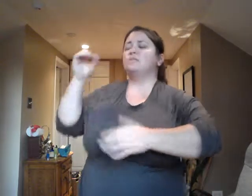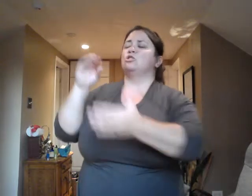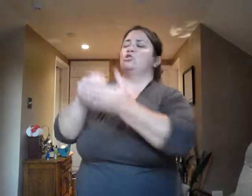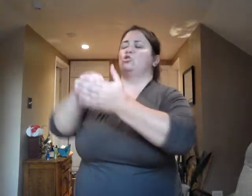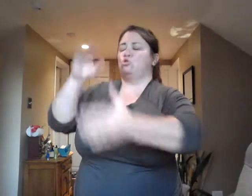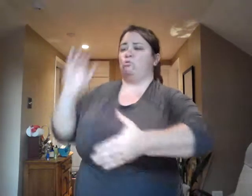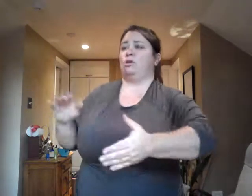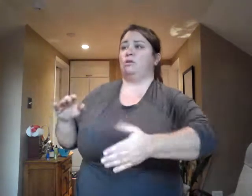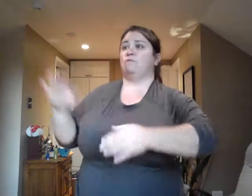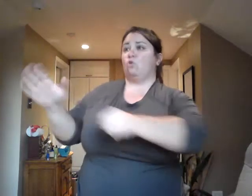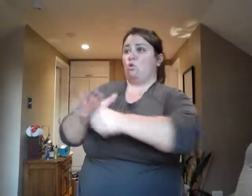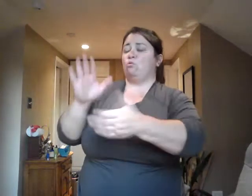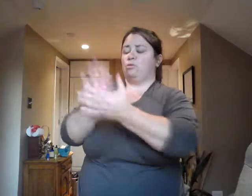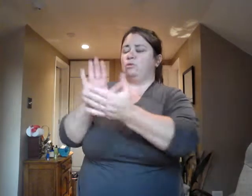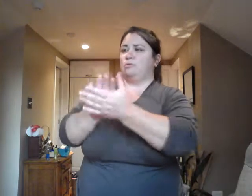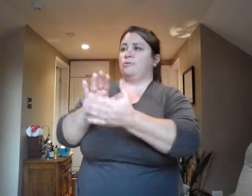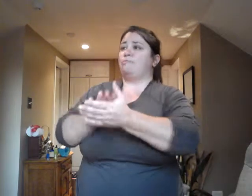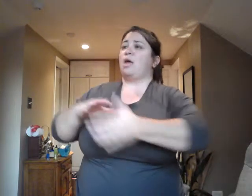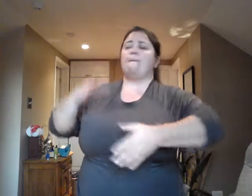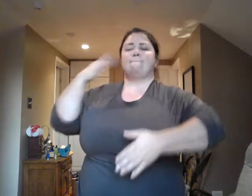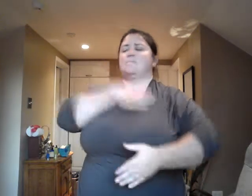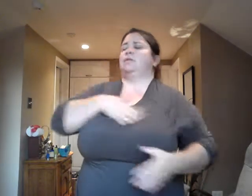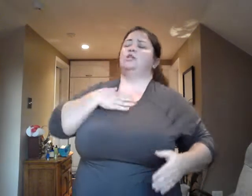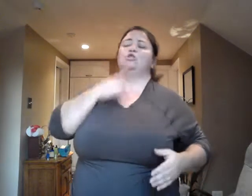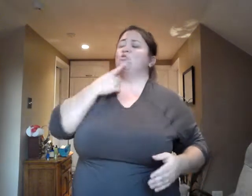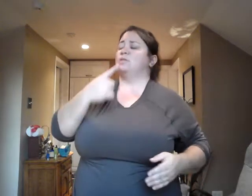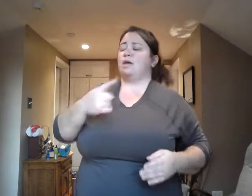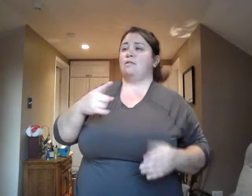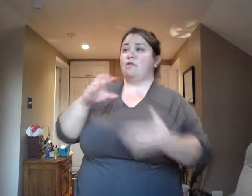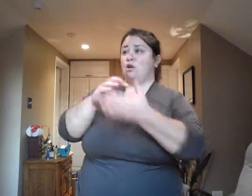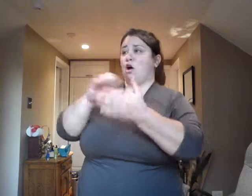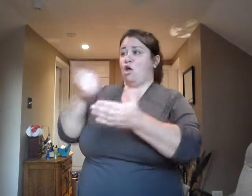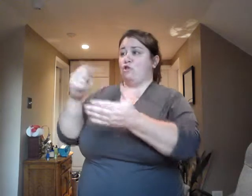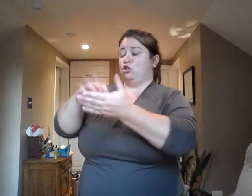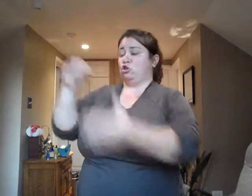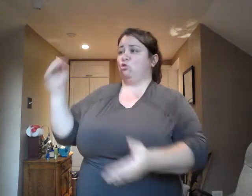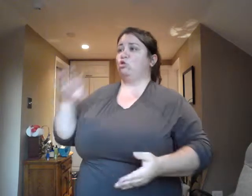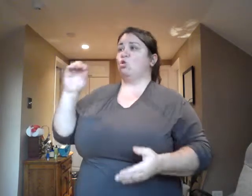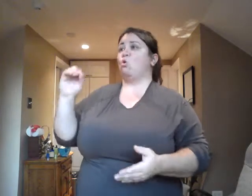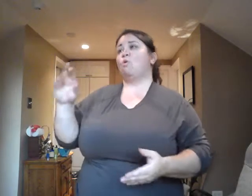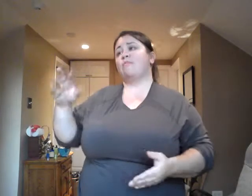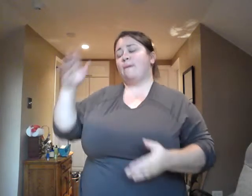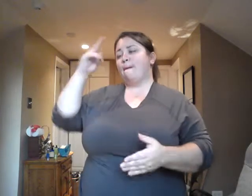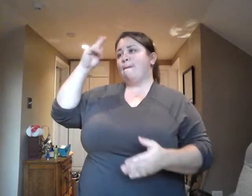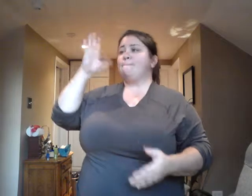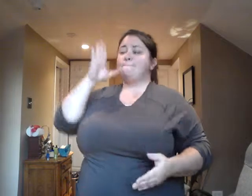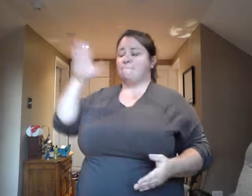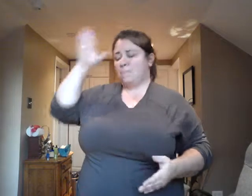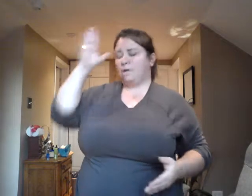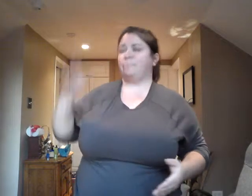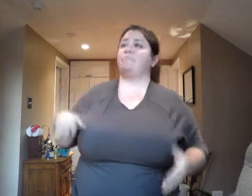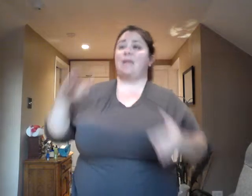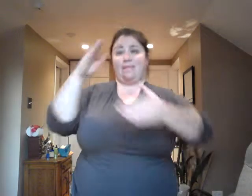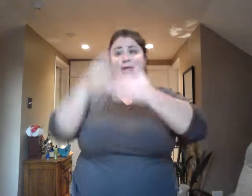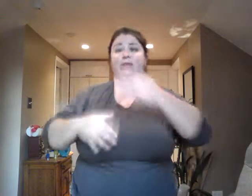any of the students or the parents about this. At the end of the year, it was found that these students tested